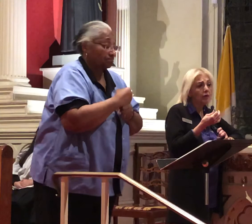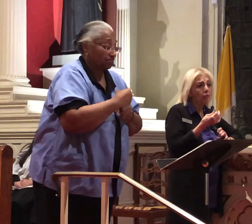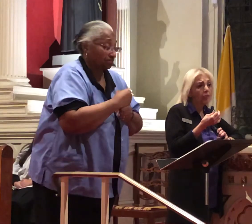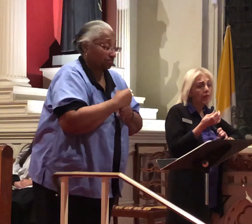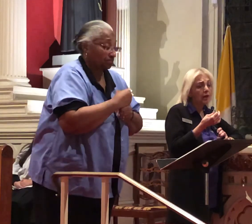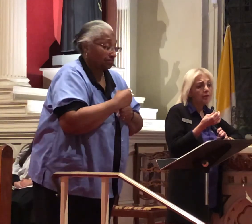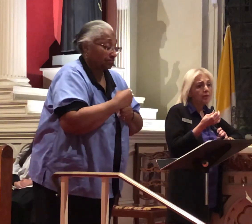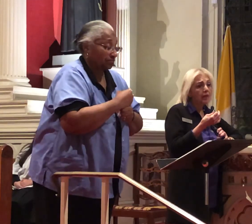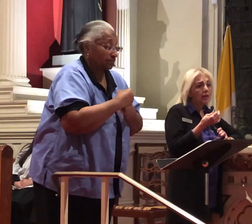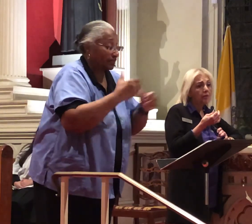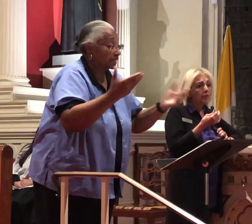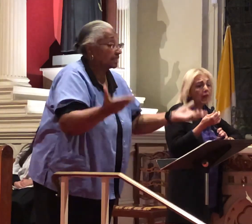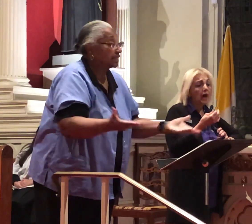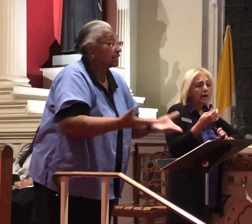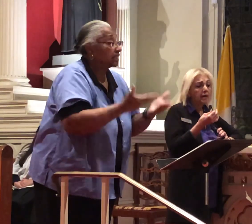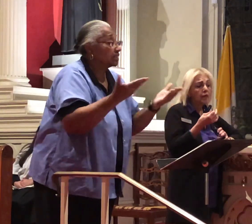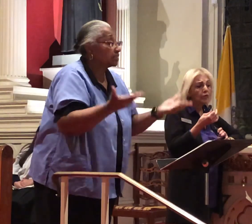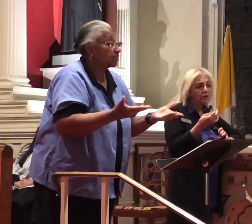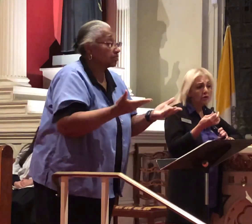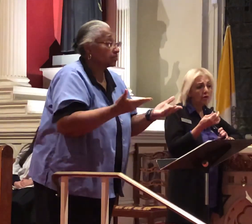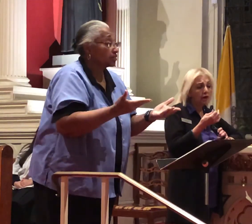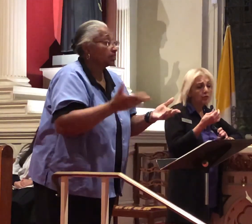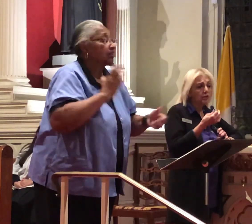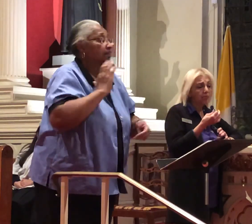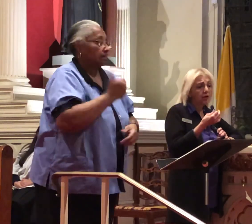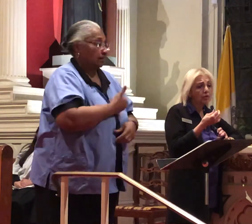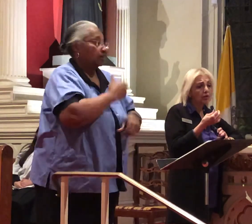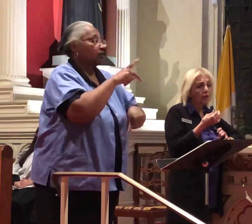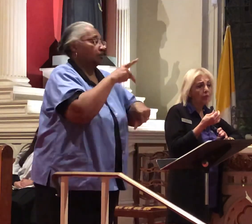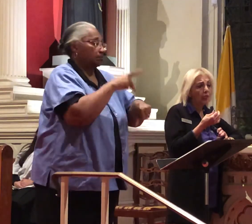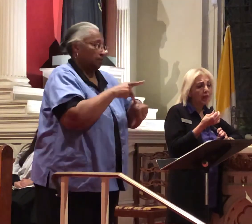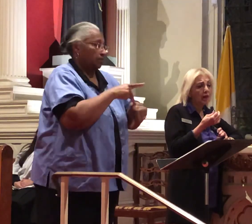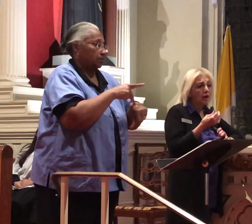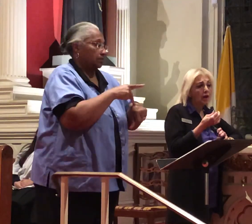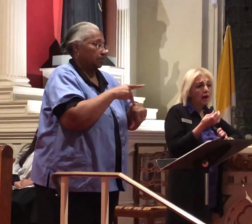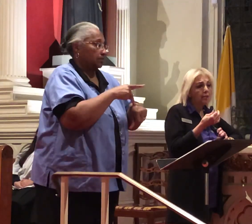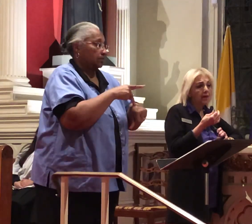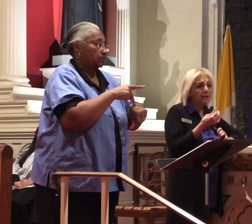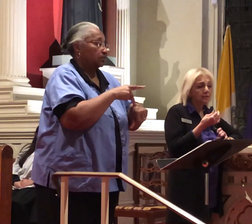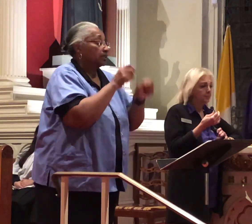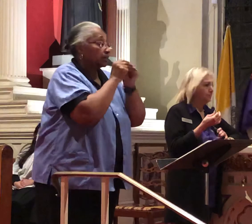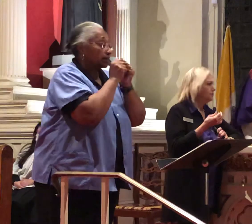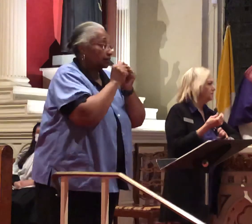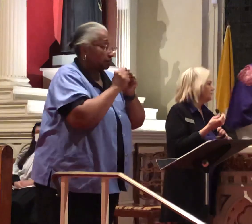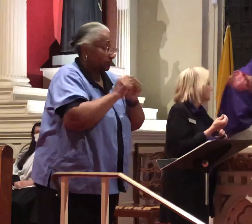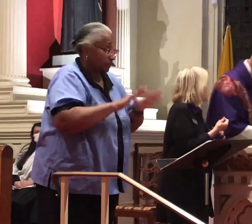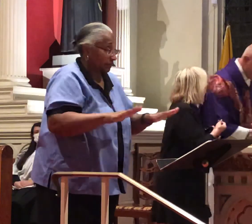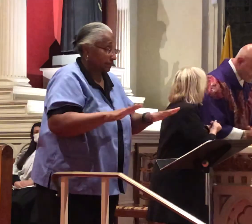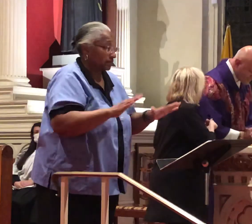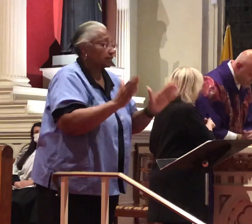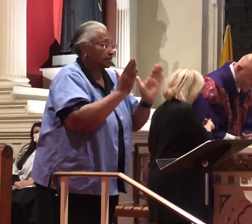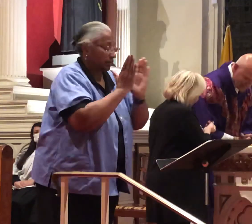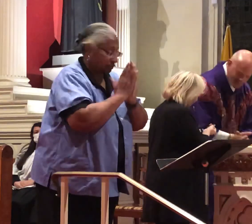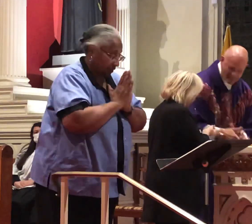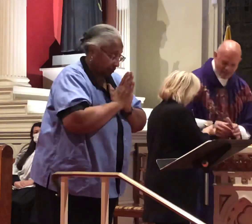right here in our parish that's Apostle Amen Amen Amen Amen Amen